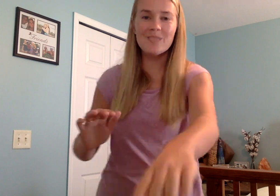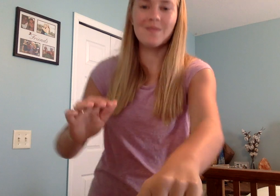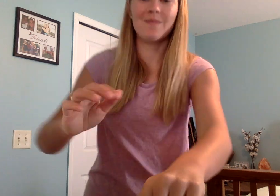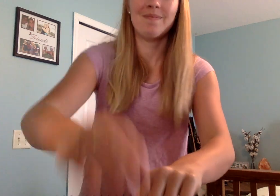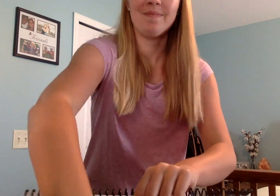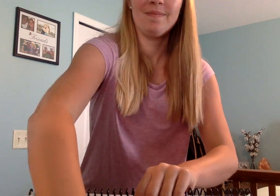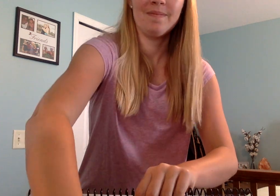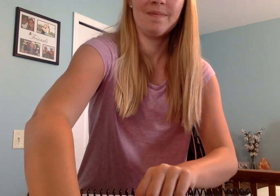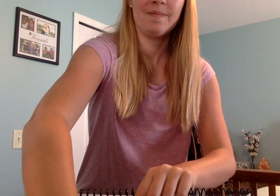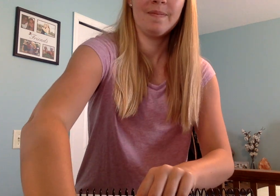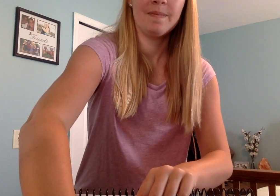Double, Thank